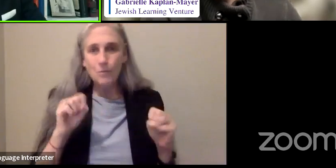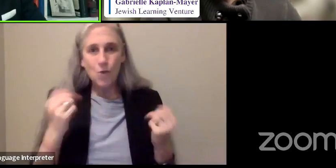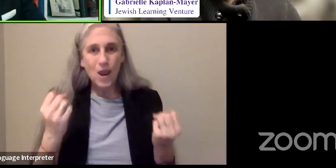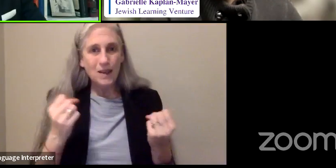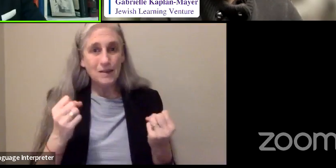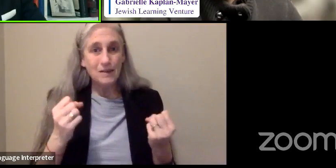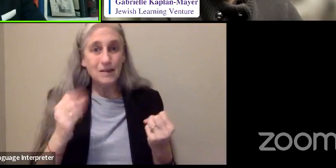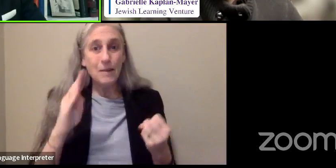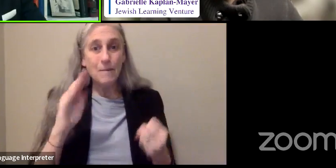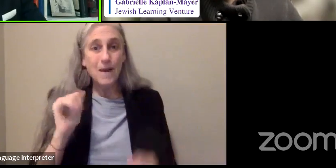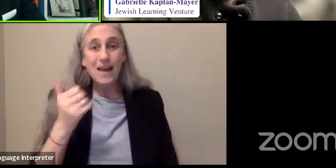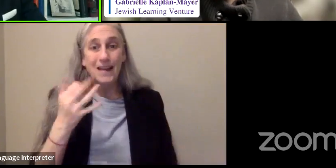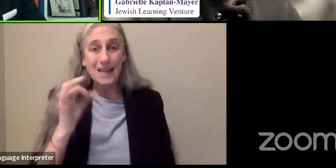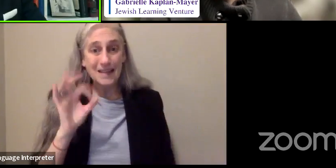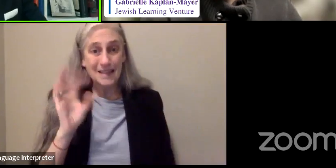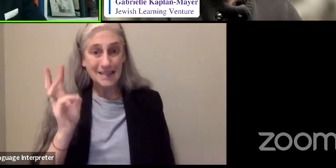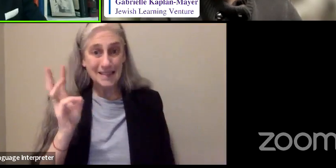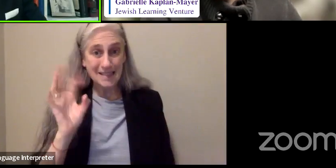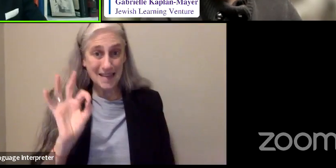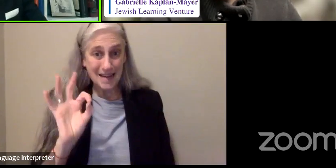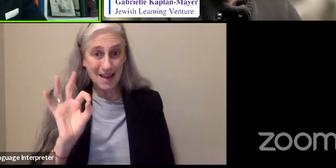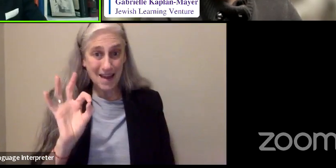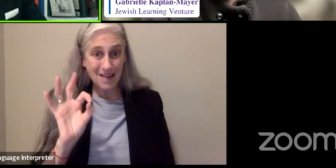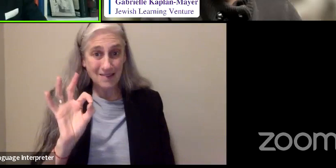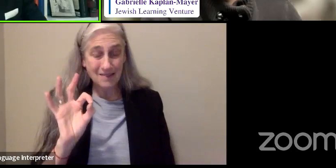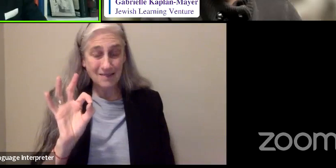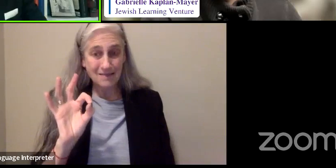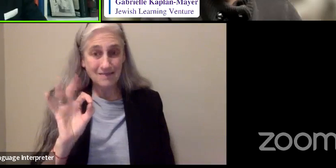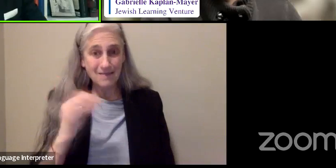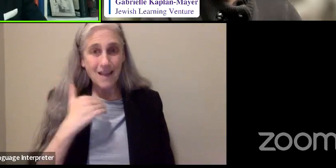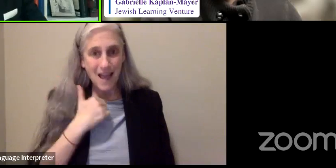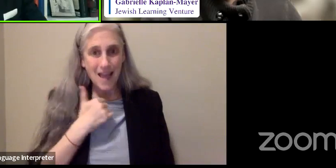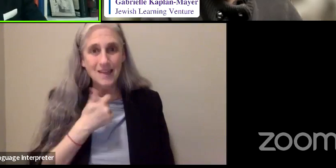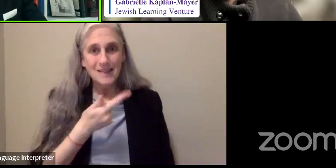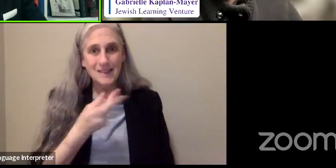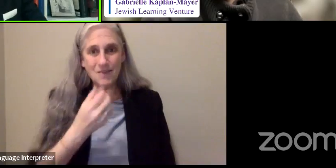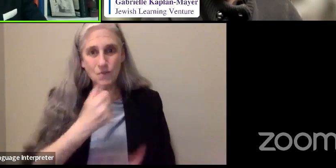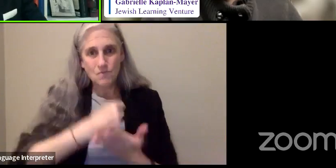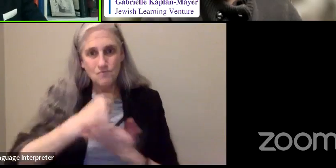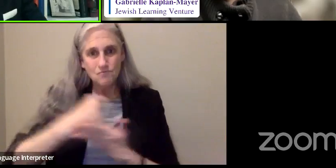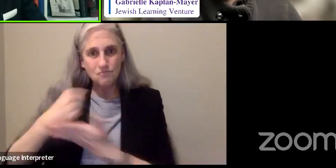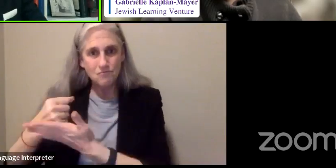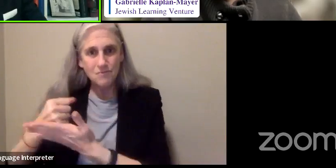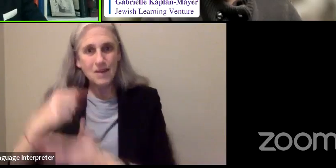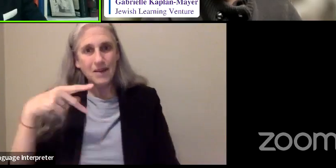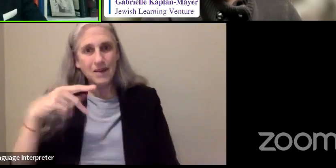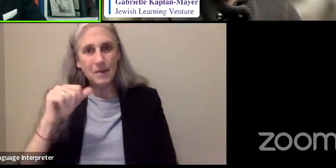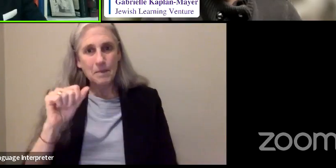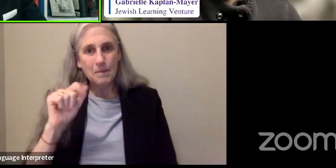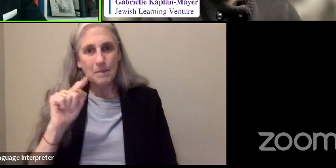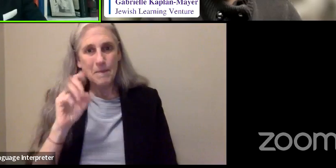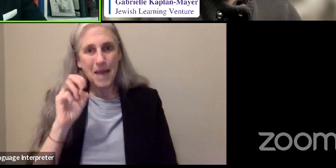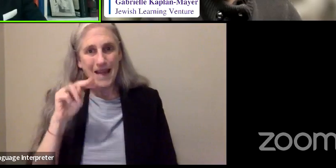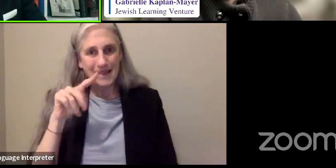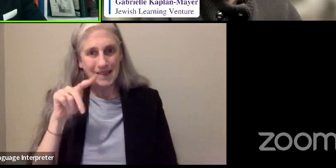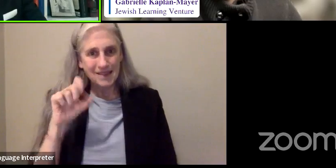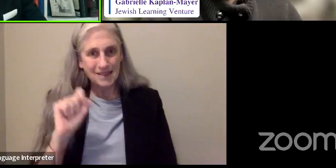1969, I had to fund him on patents in the field of electronic compression expansion speech.